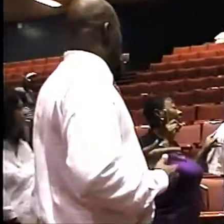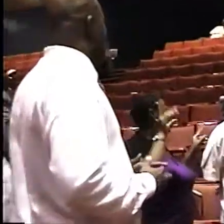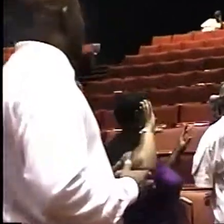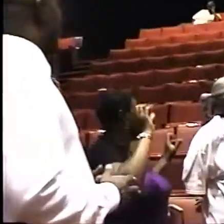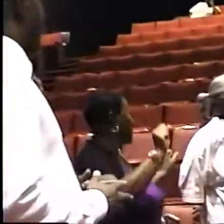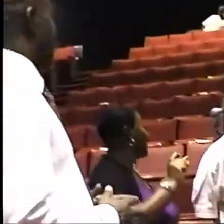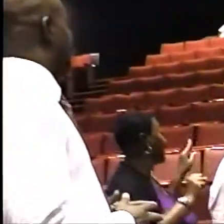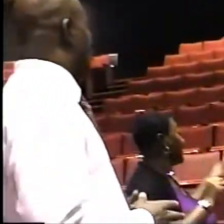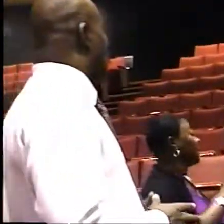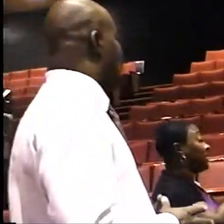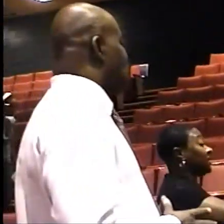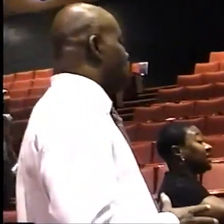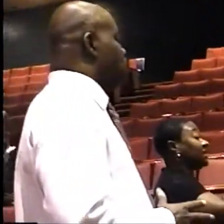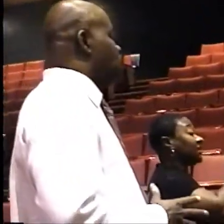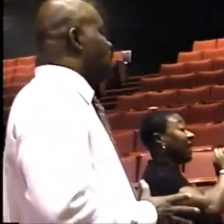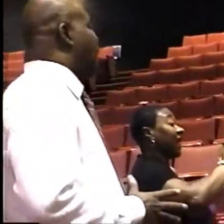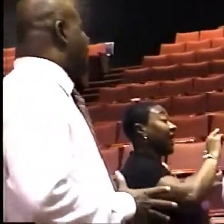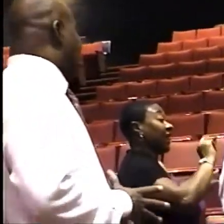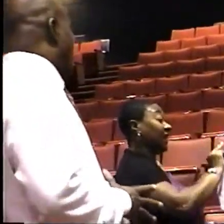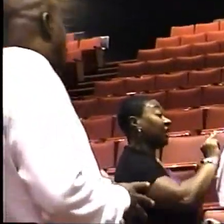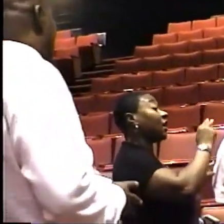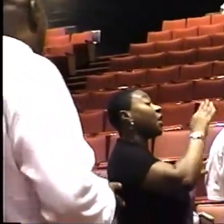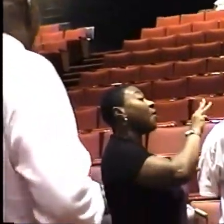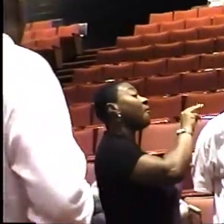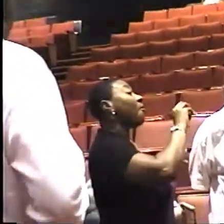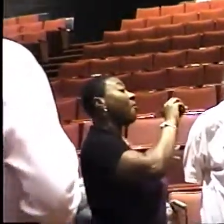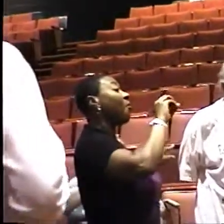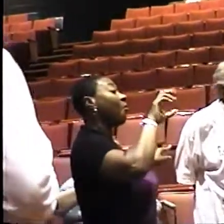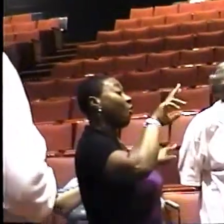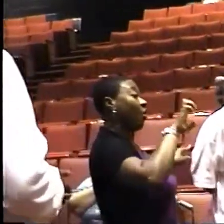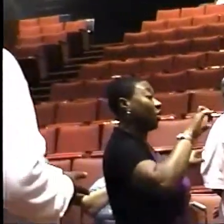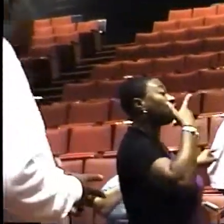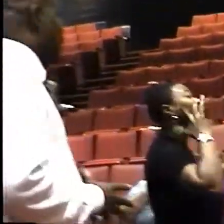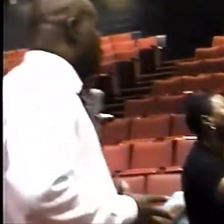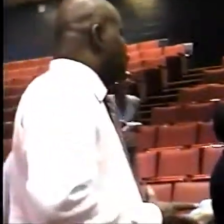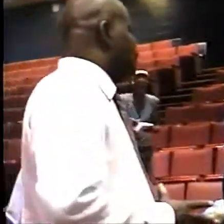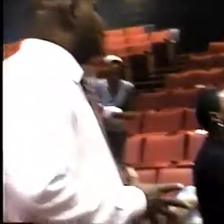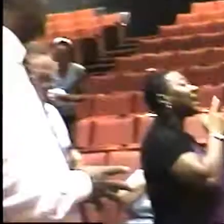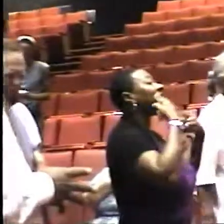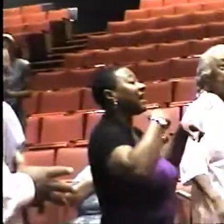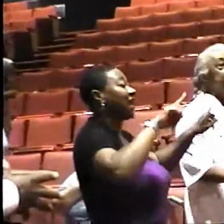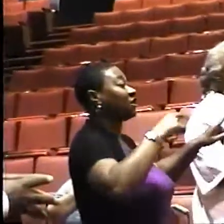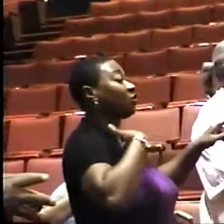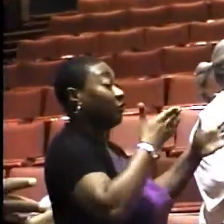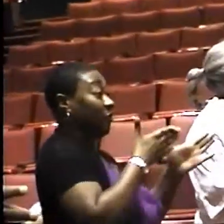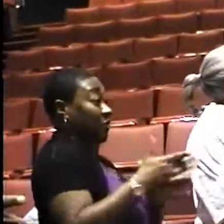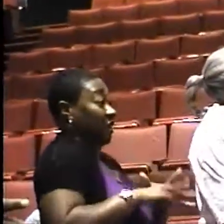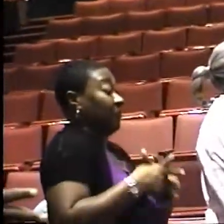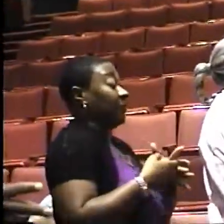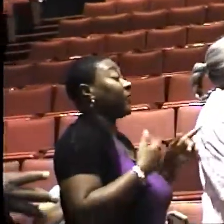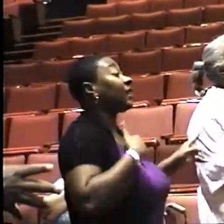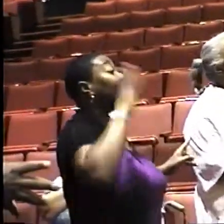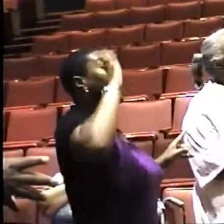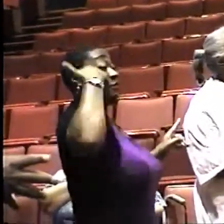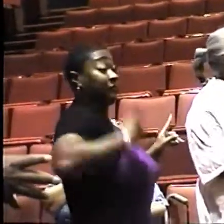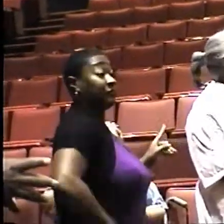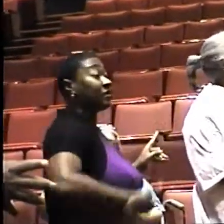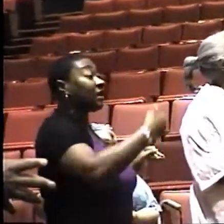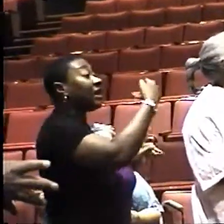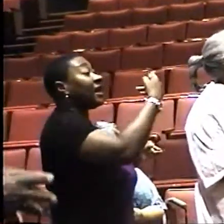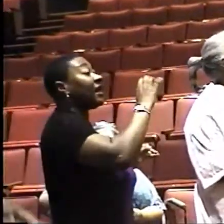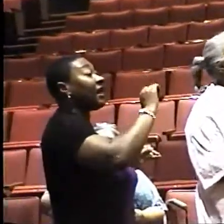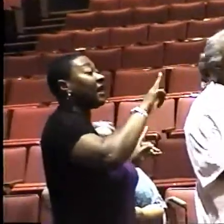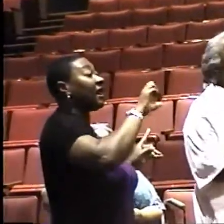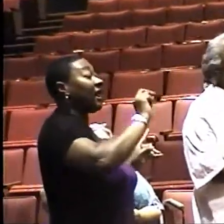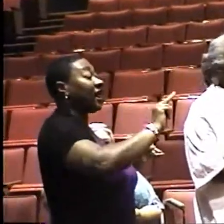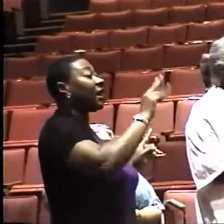Moore who's going to make an announcement while we get prepared. Okay, I'm Helen Moore and I'm an activist in